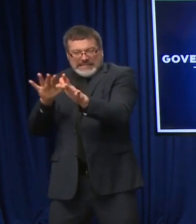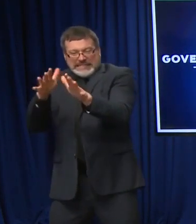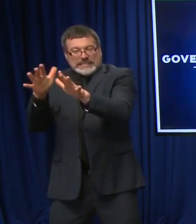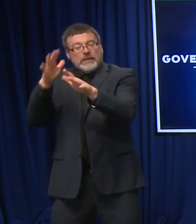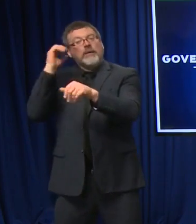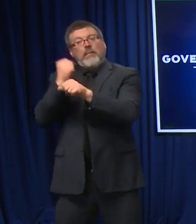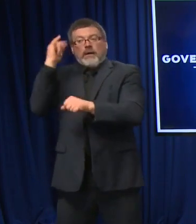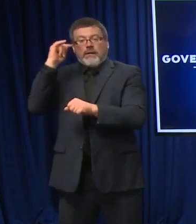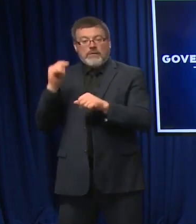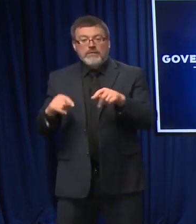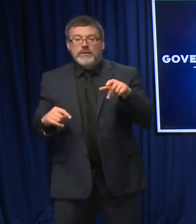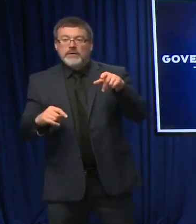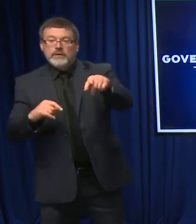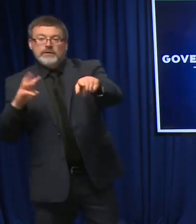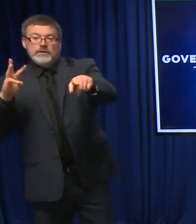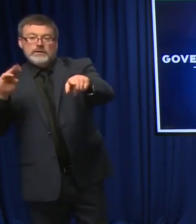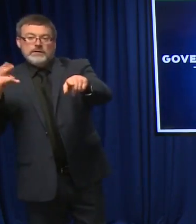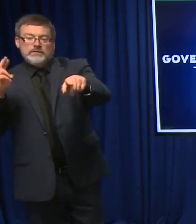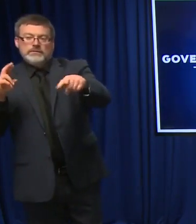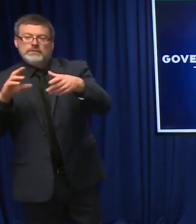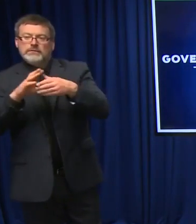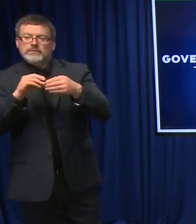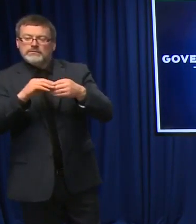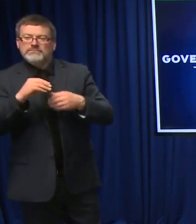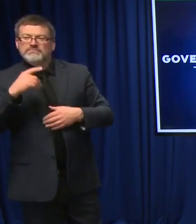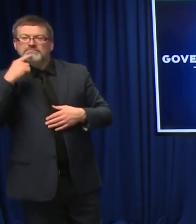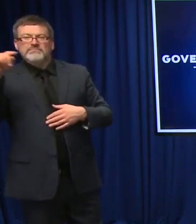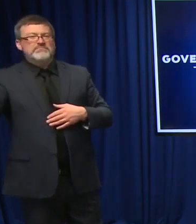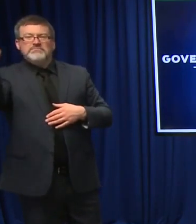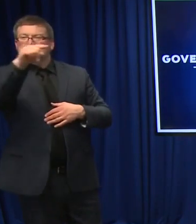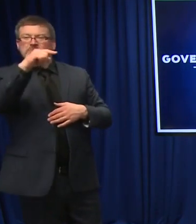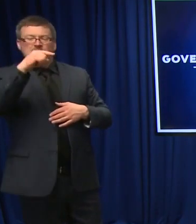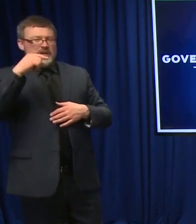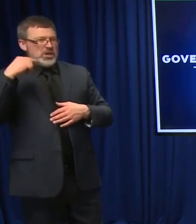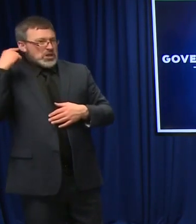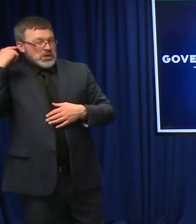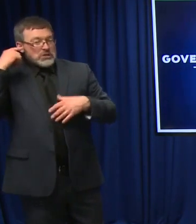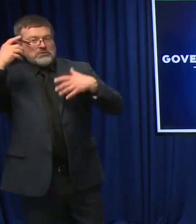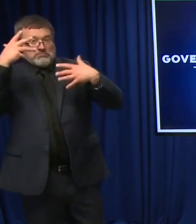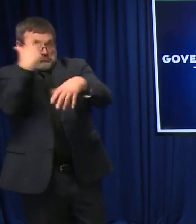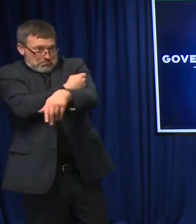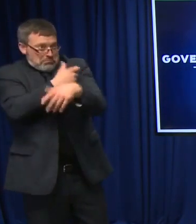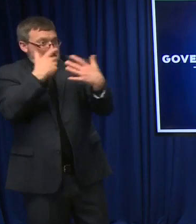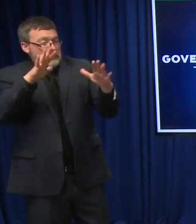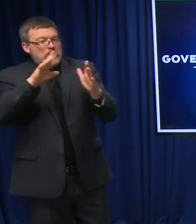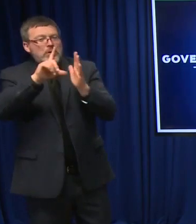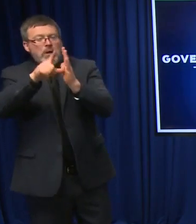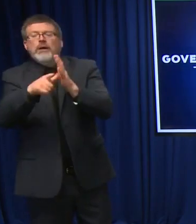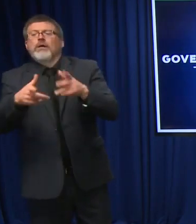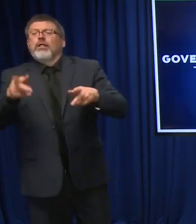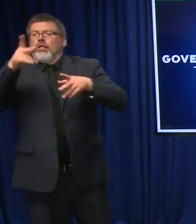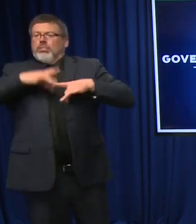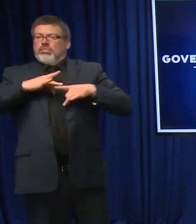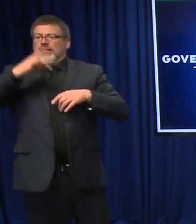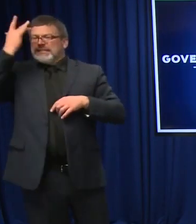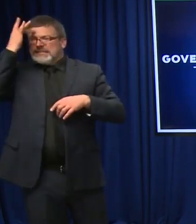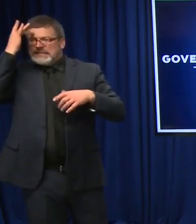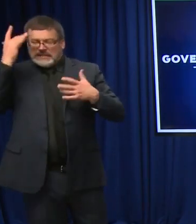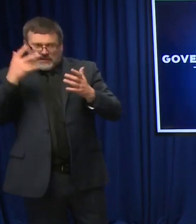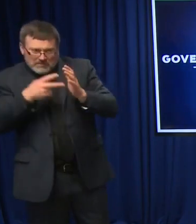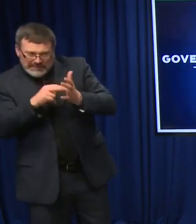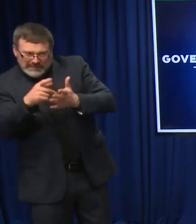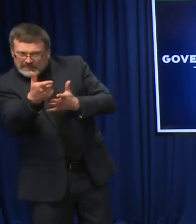with breakthrough cases. Is the state going to provide more detailed stats about breakthrough cases, such as